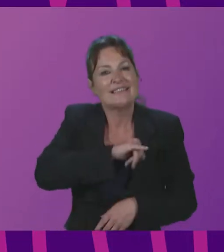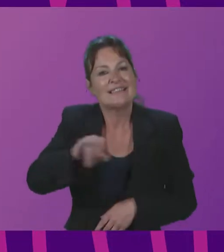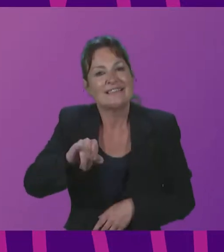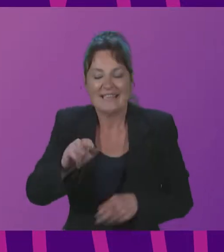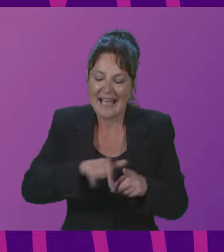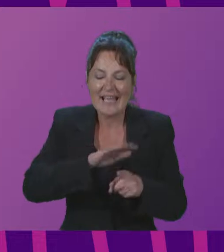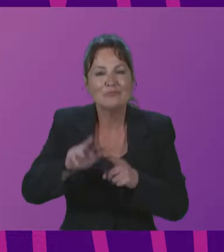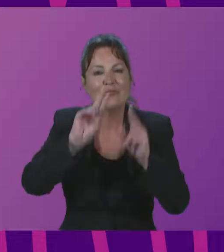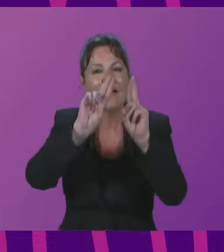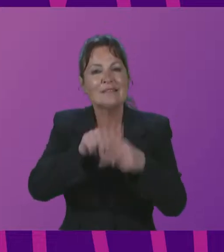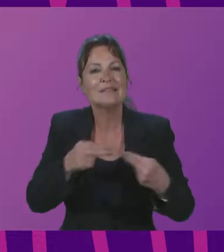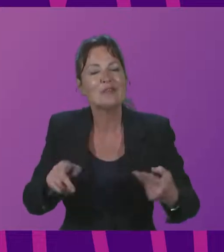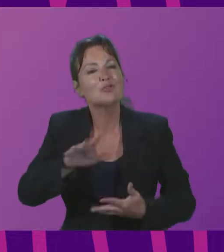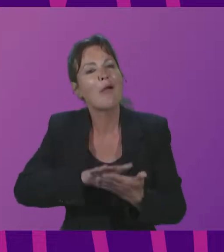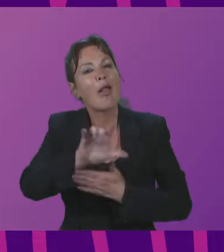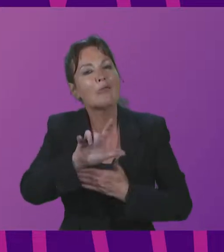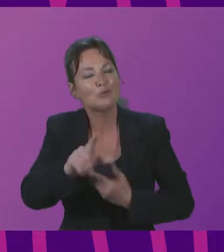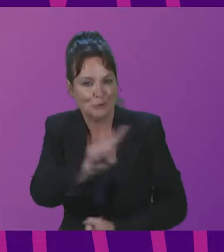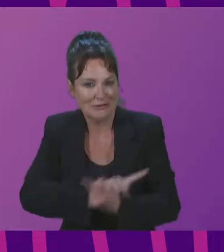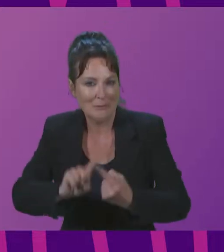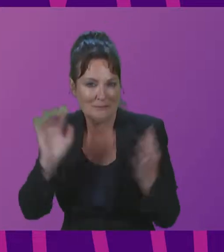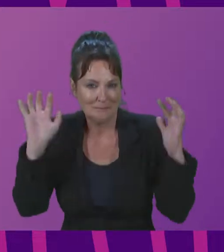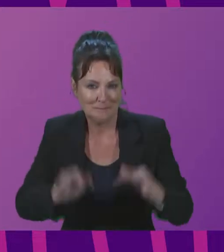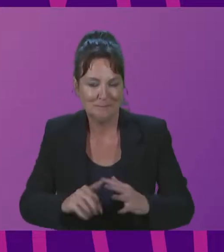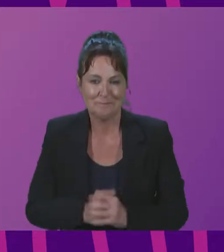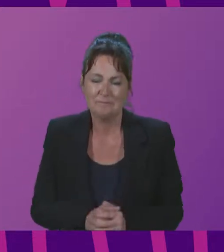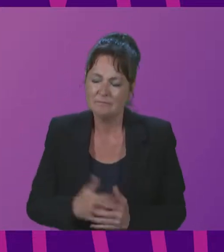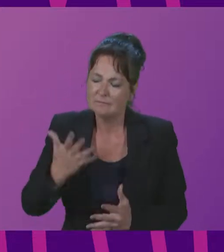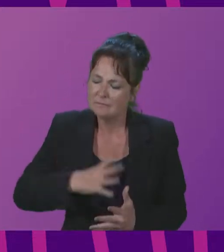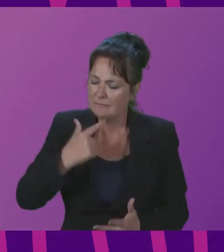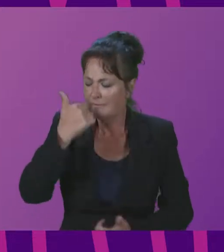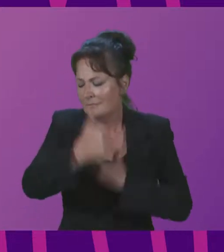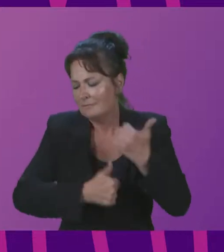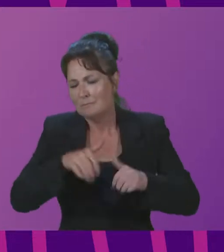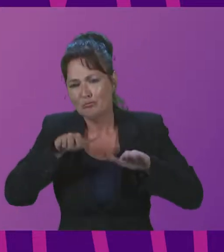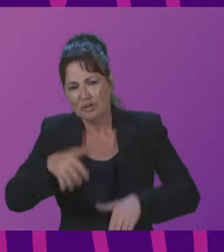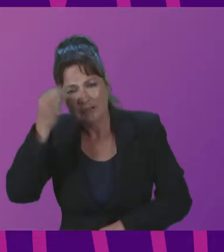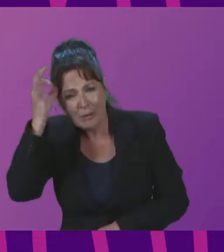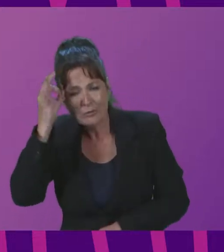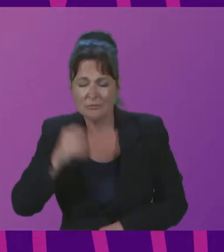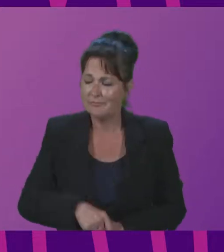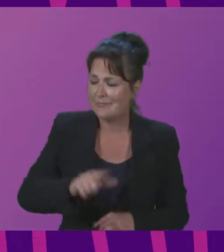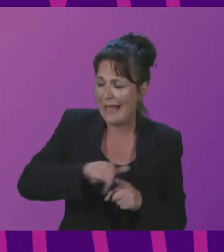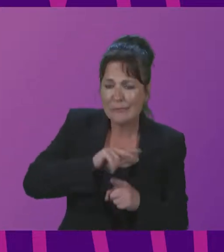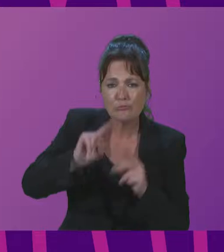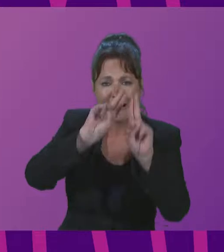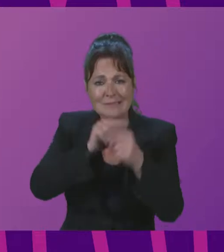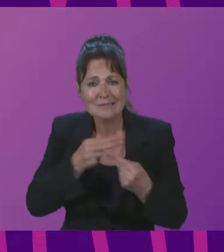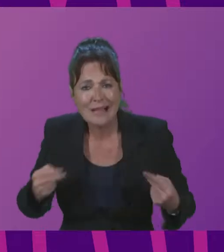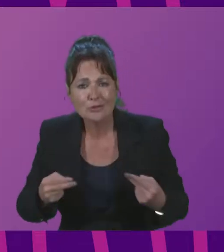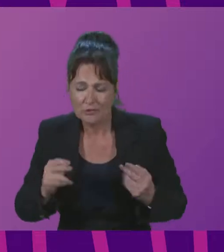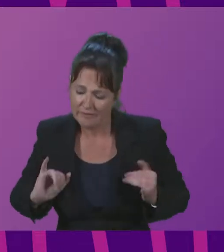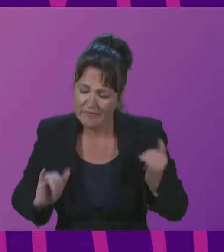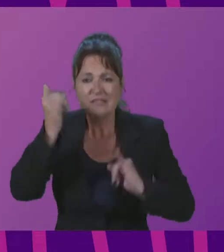At the outset, allow me to commend the organisers, the British Council, the Edinburgh International Festival, the UK